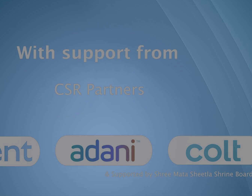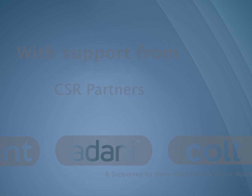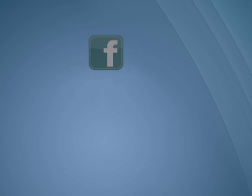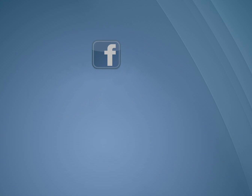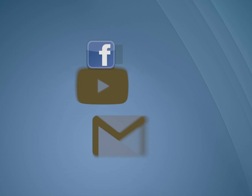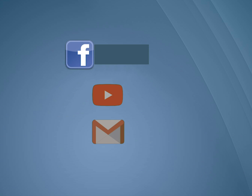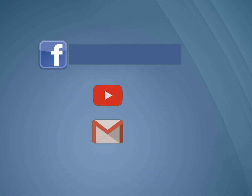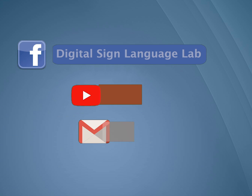are possible with It